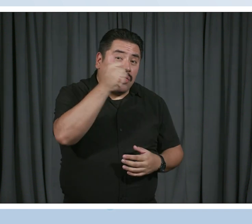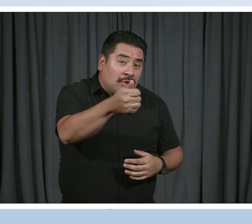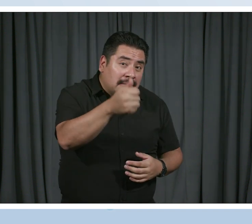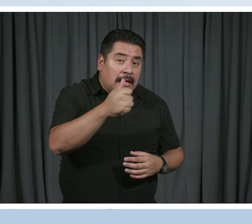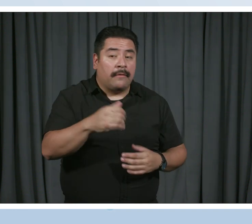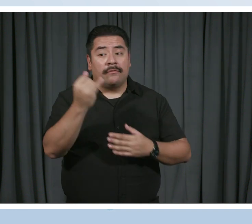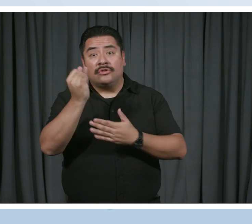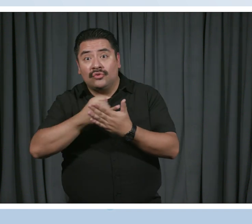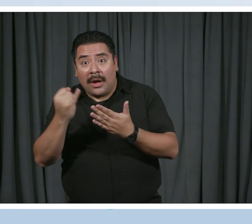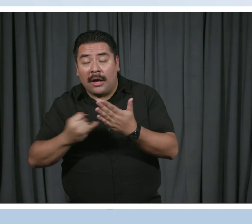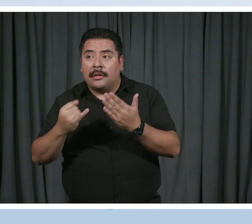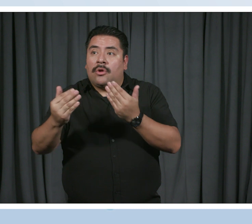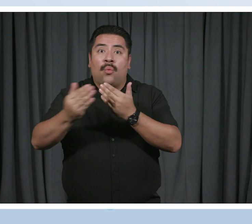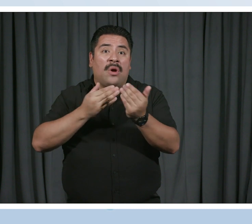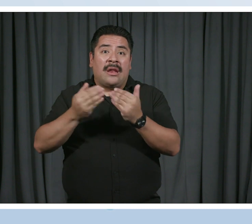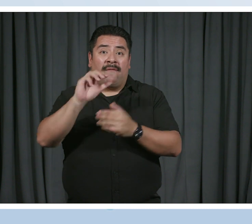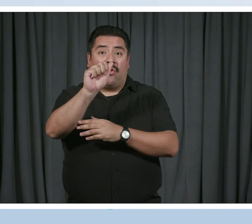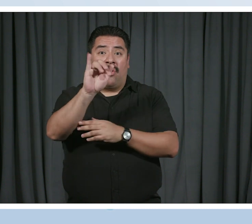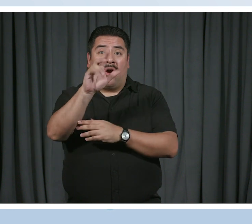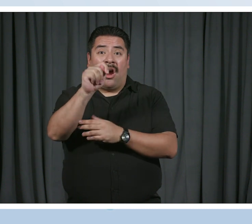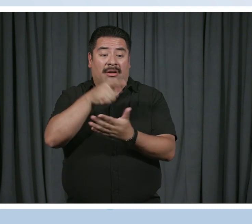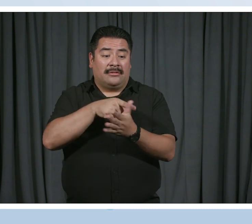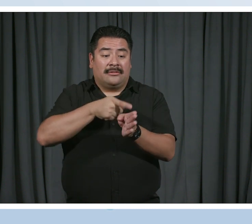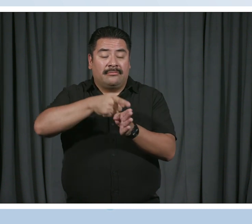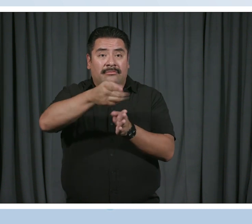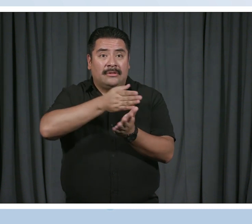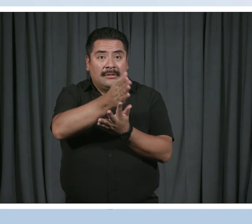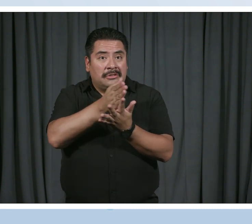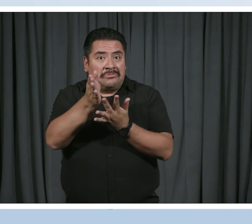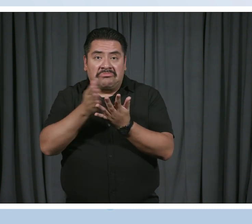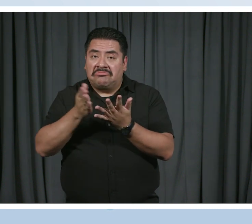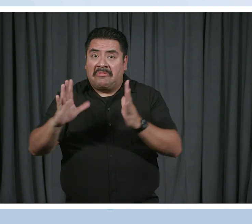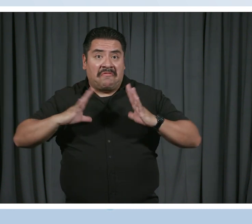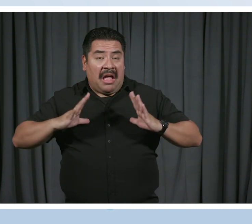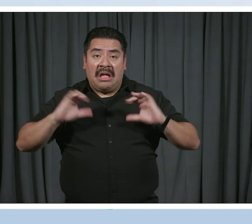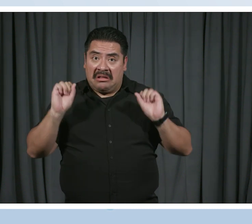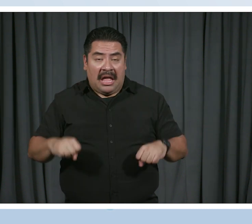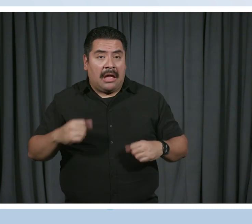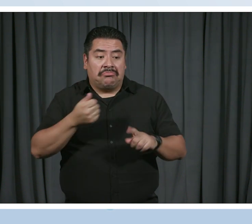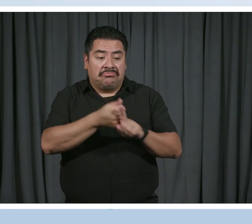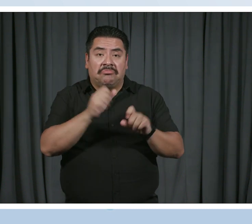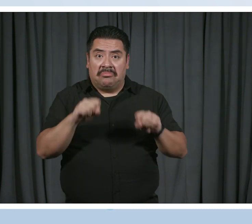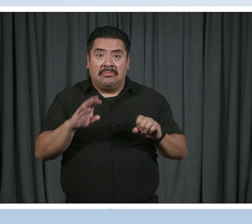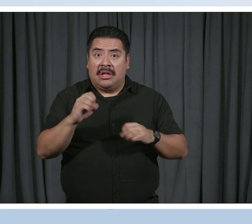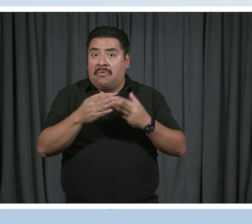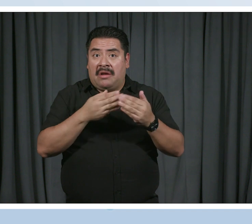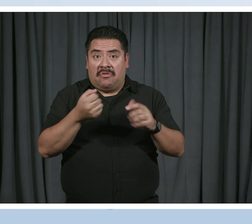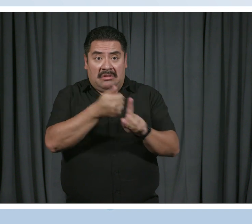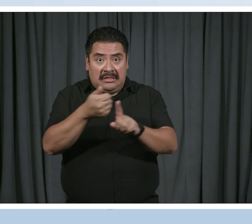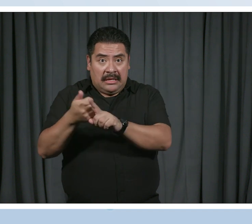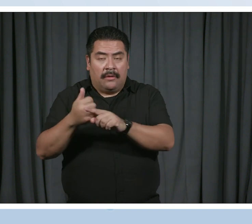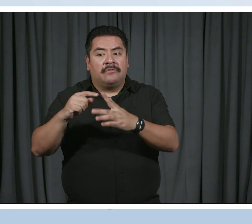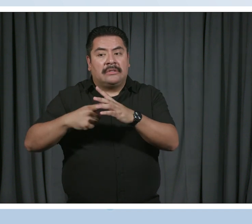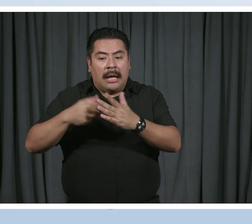if you're drawing or whatever the art is, that's great. Like have it be what it is. And then with time, you will start to